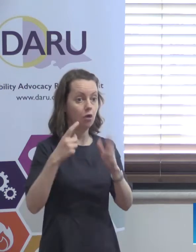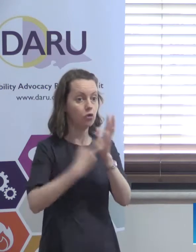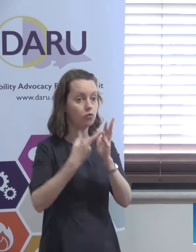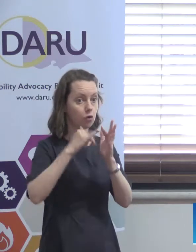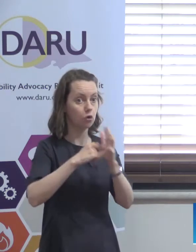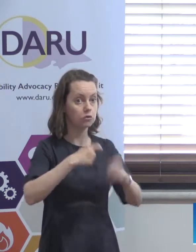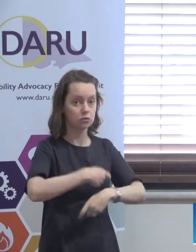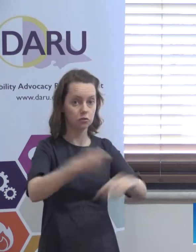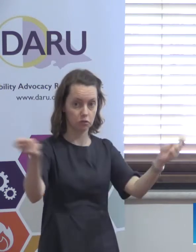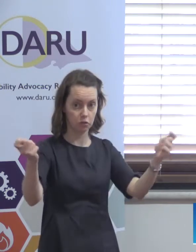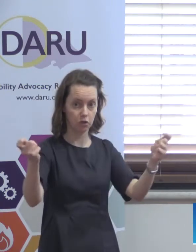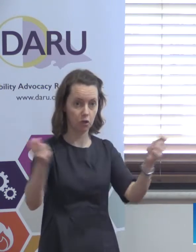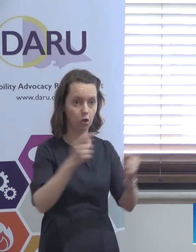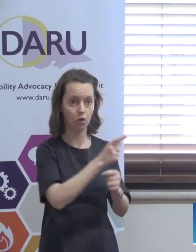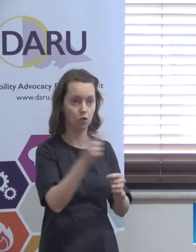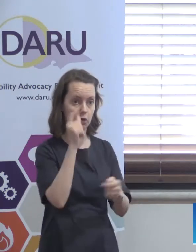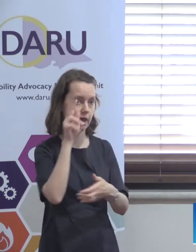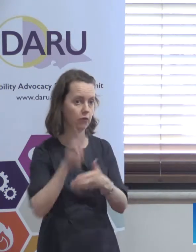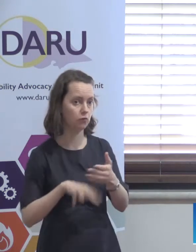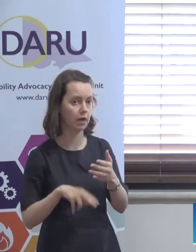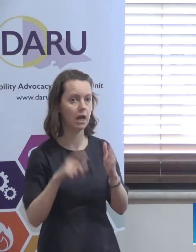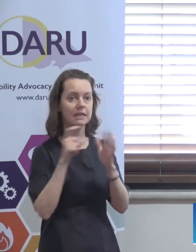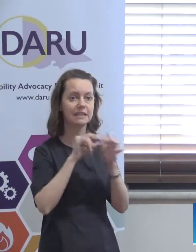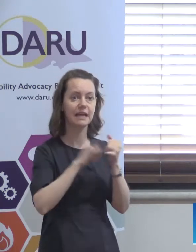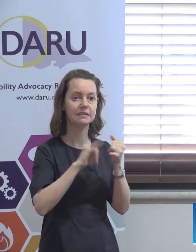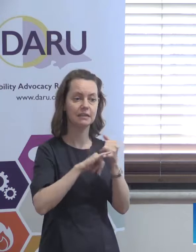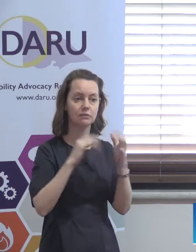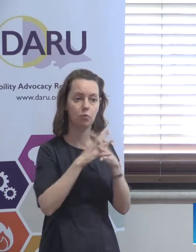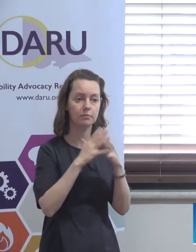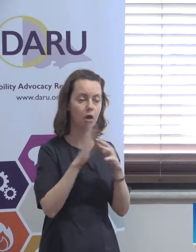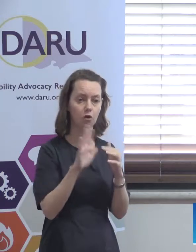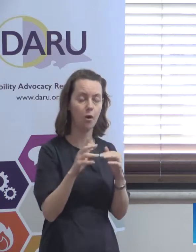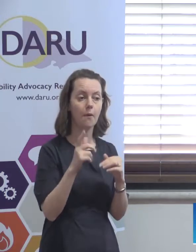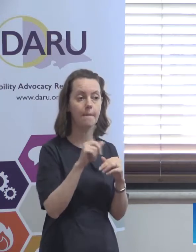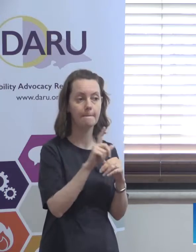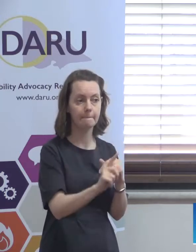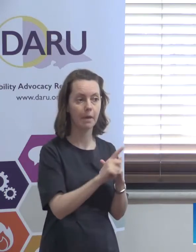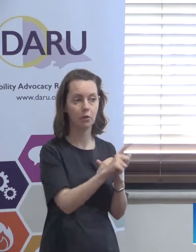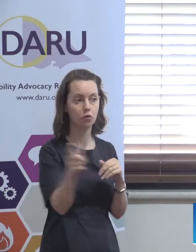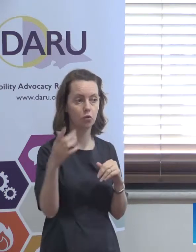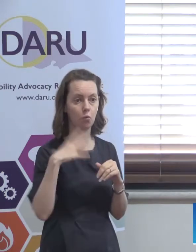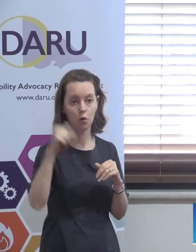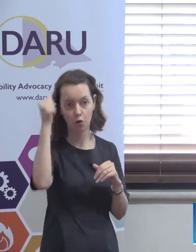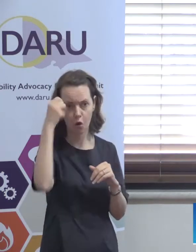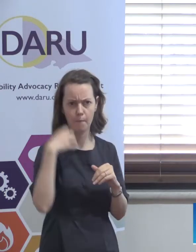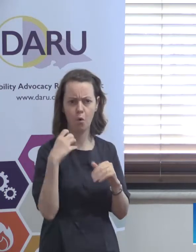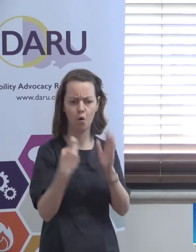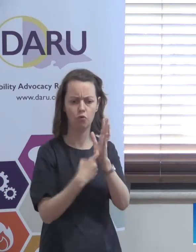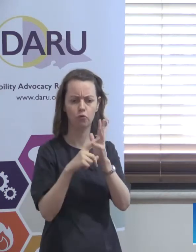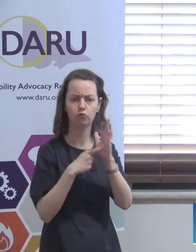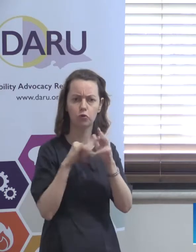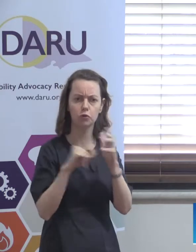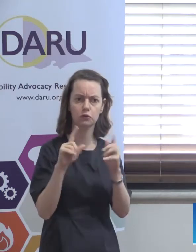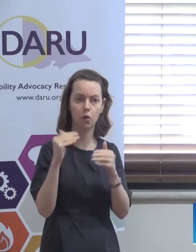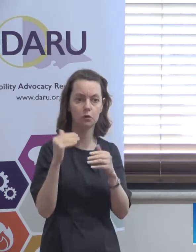circulation. Now so they're not up on the DSS website for circulation but however, any of you who are interested in looking at any of these rules,